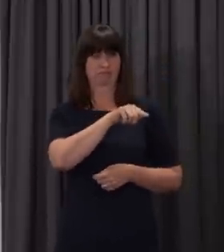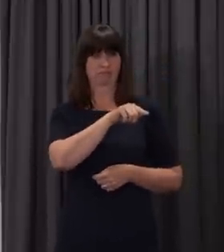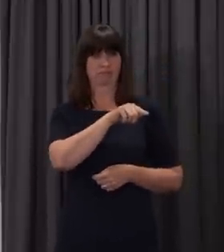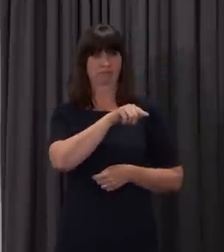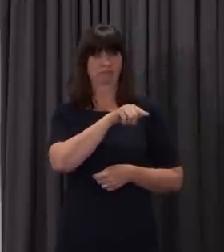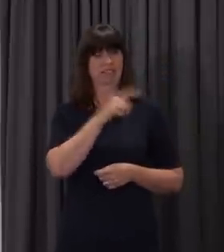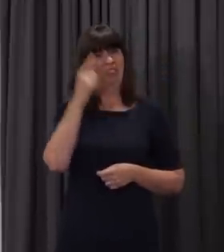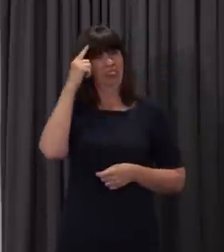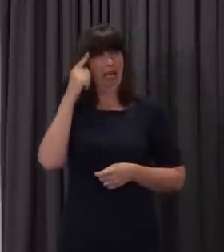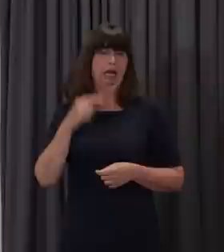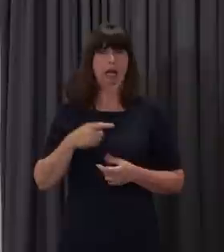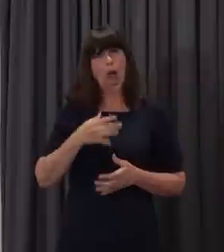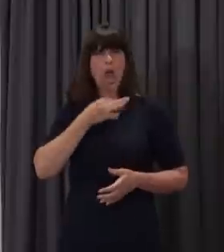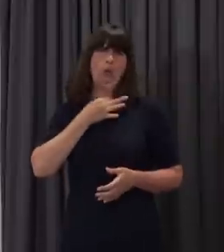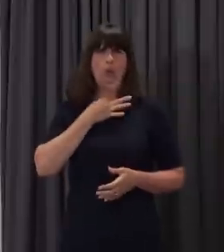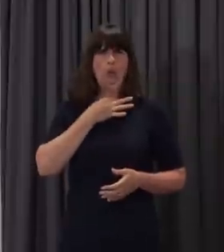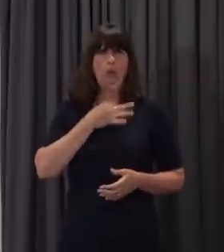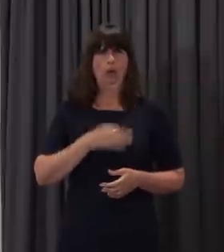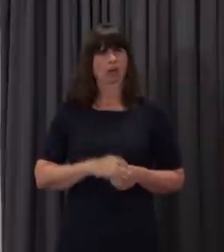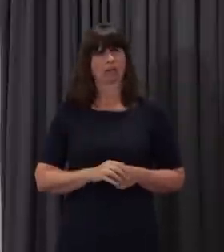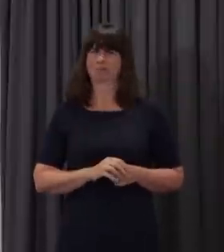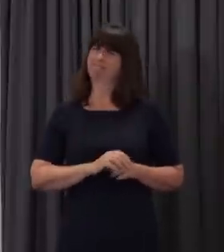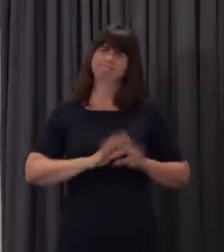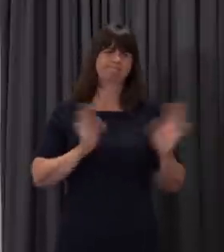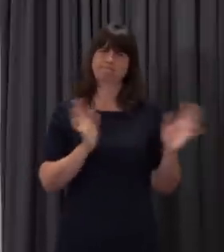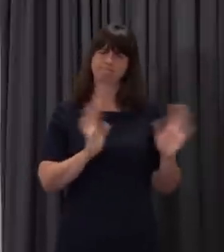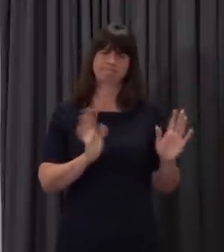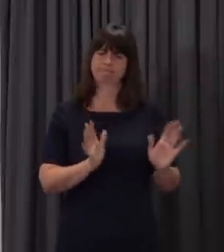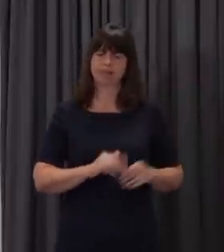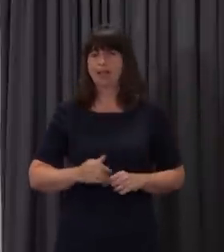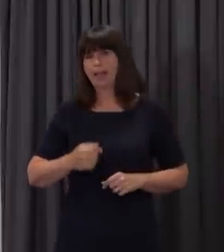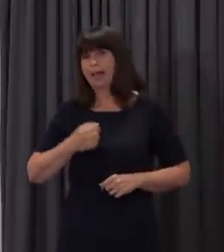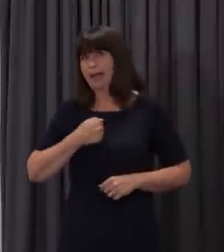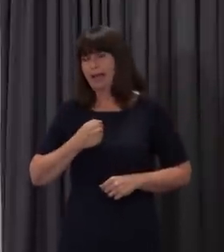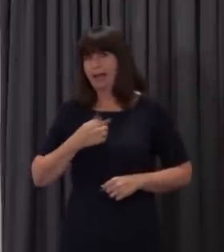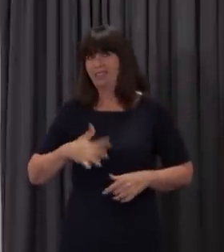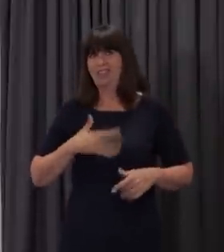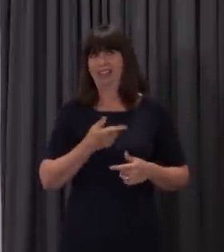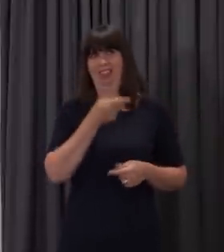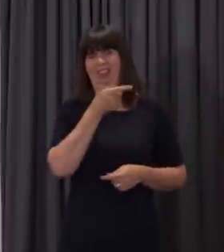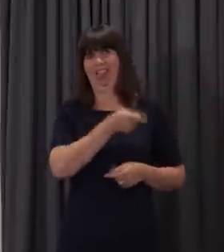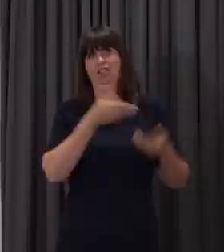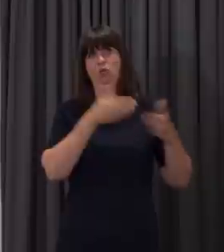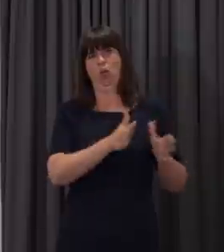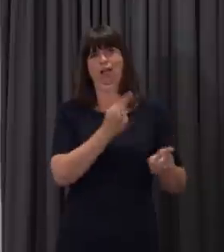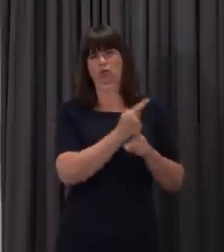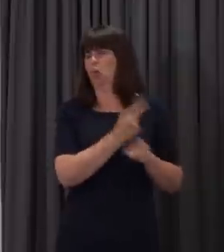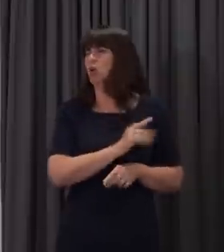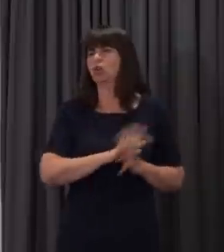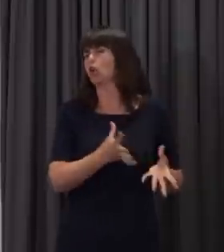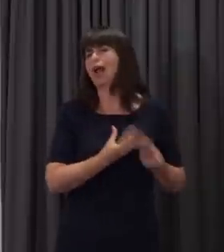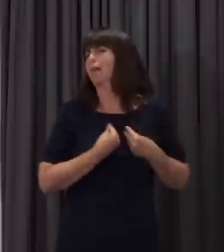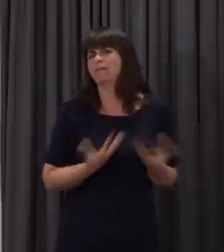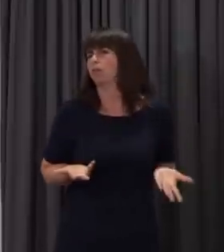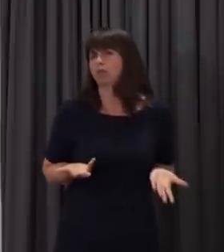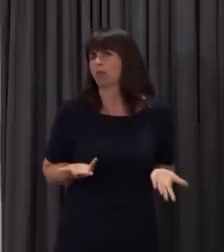language. I would do nothing, and I have done nothing from this entire period when we closed schools for statutory purposes,